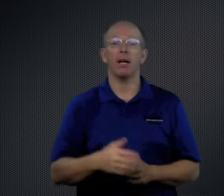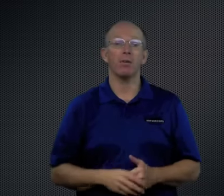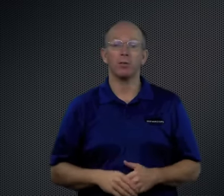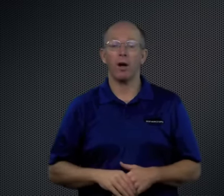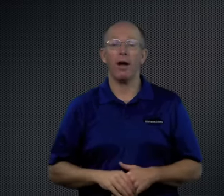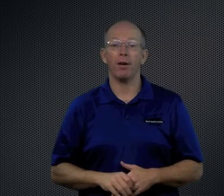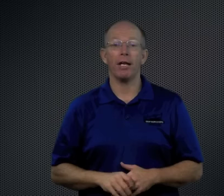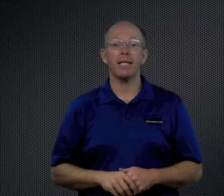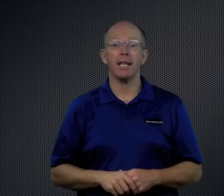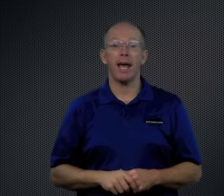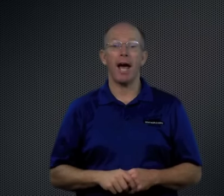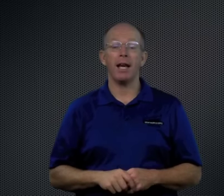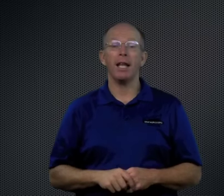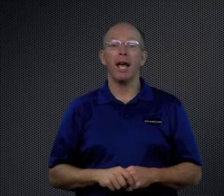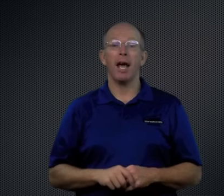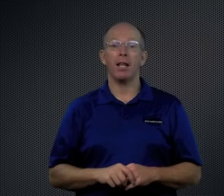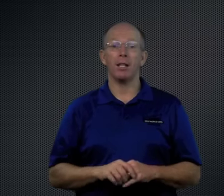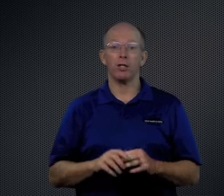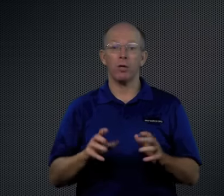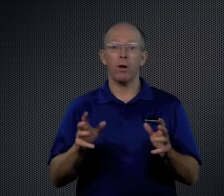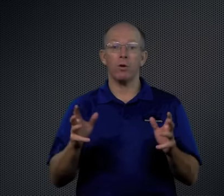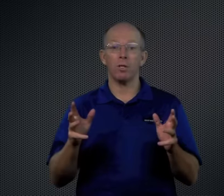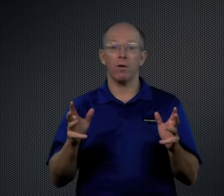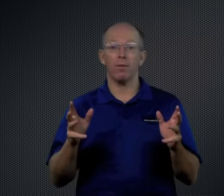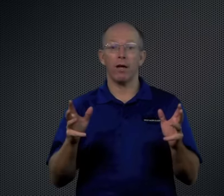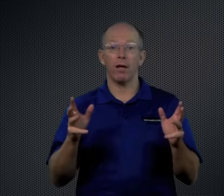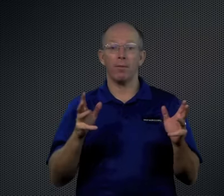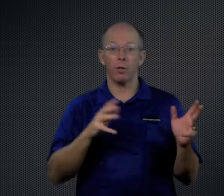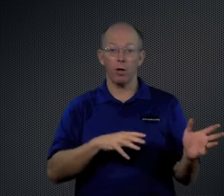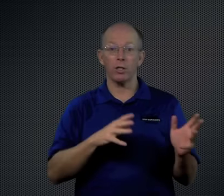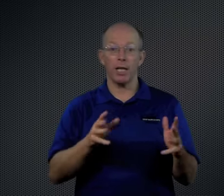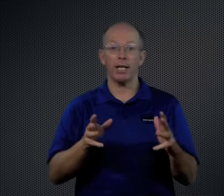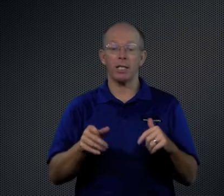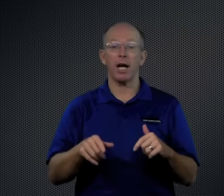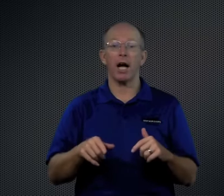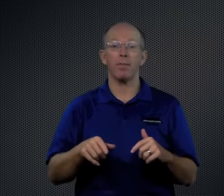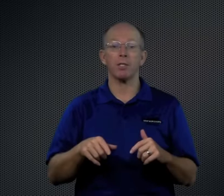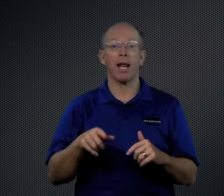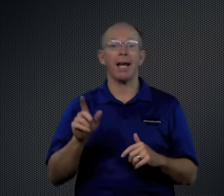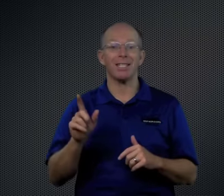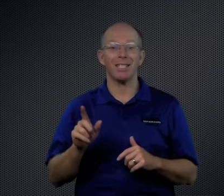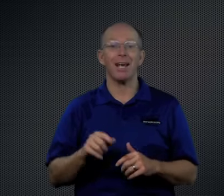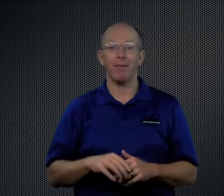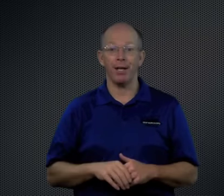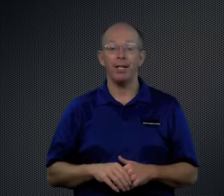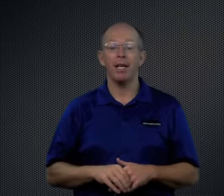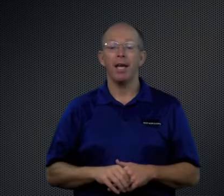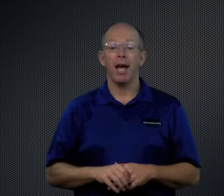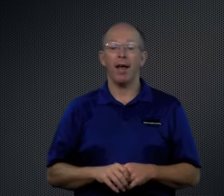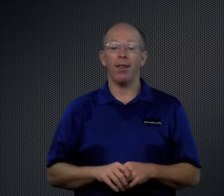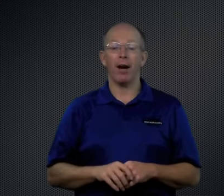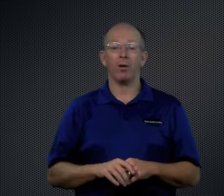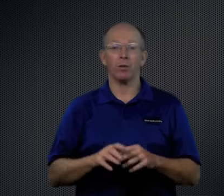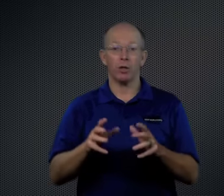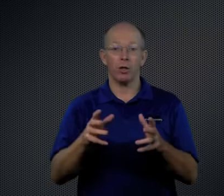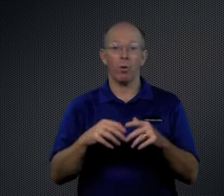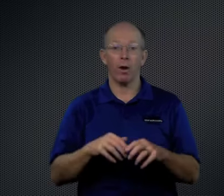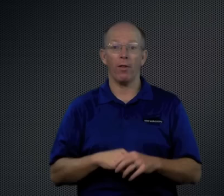so I'll have a link to that in the show notes of LearnScience.com slash 7, and that'll show you where